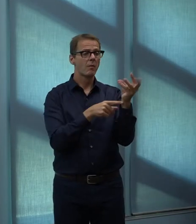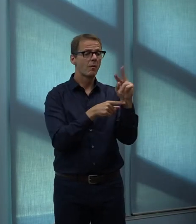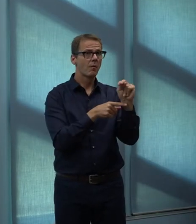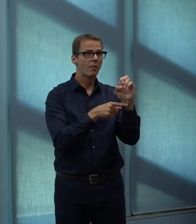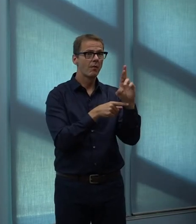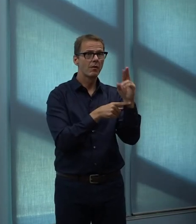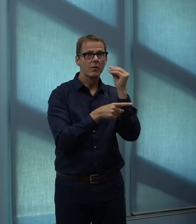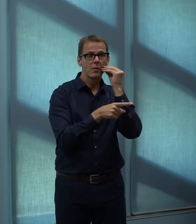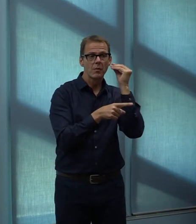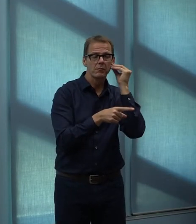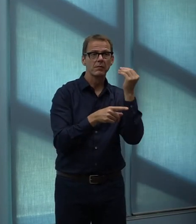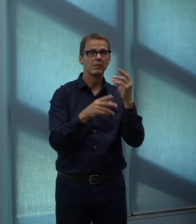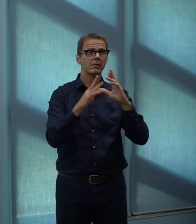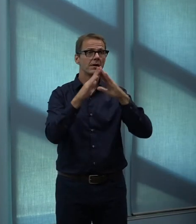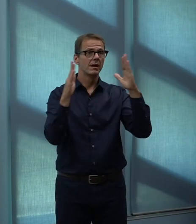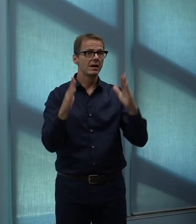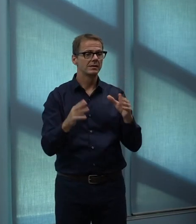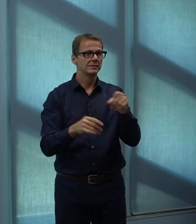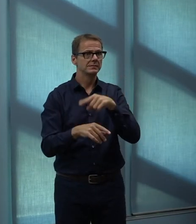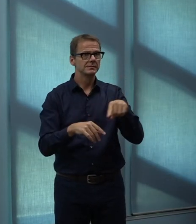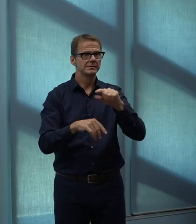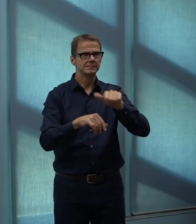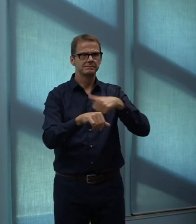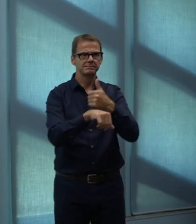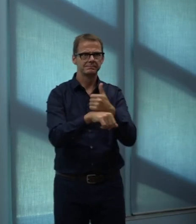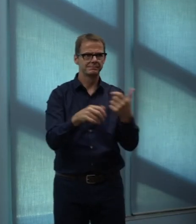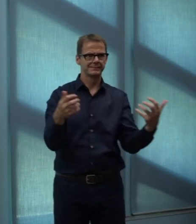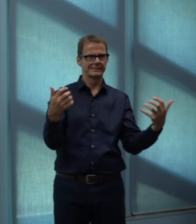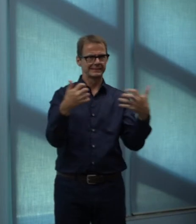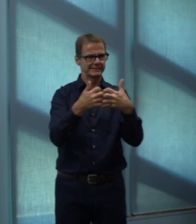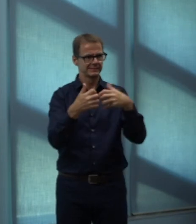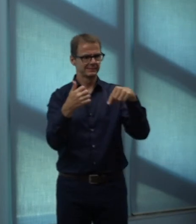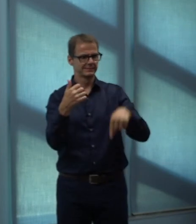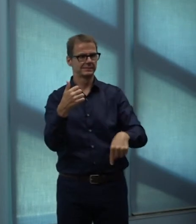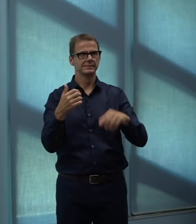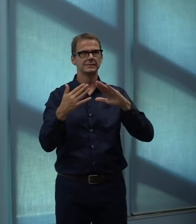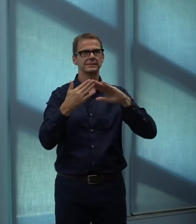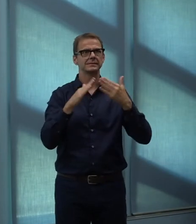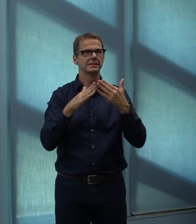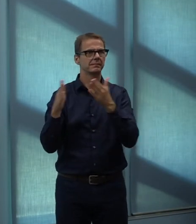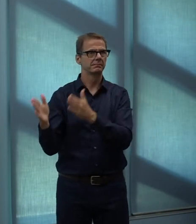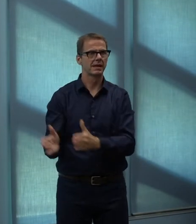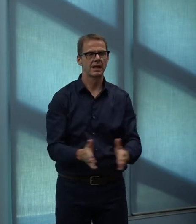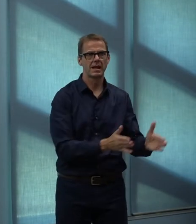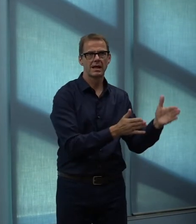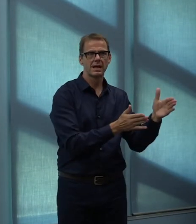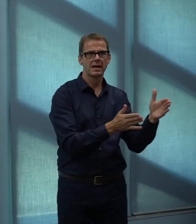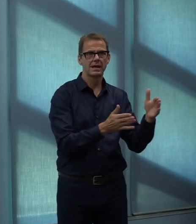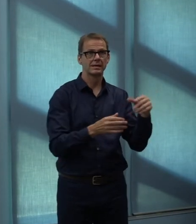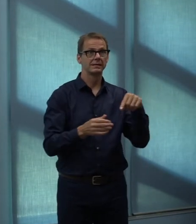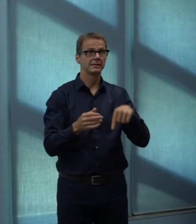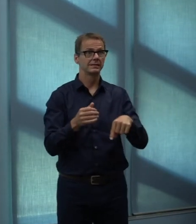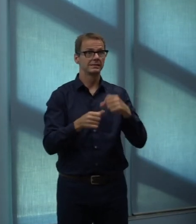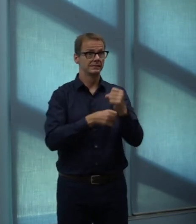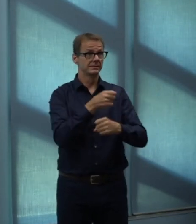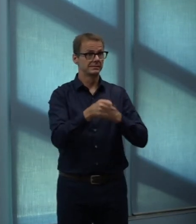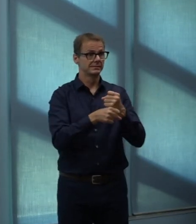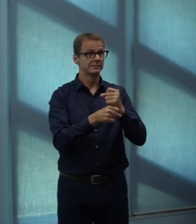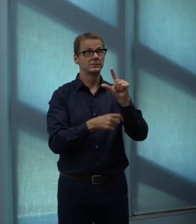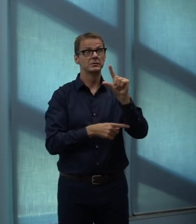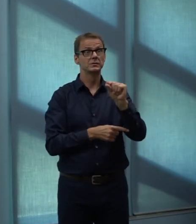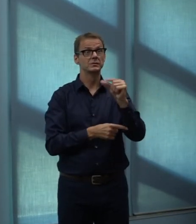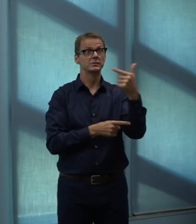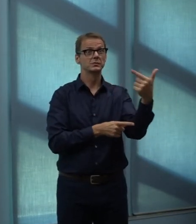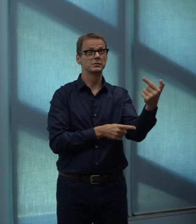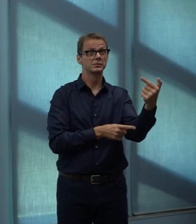A report on this work will be presented to the urban planning committee in the first part of 2021. The city will also be